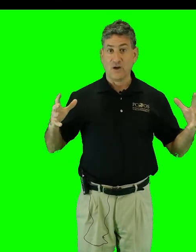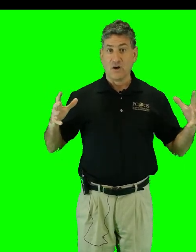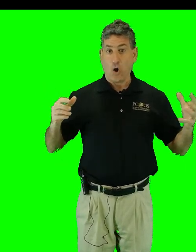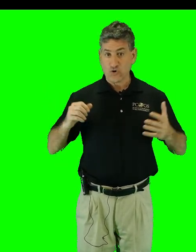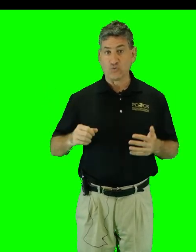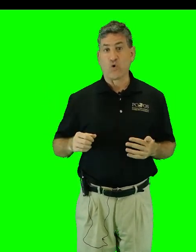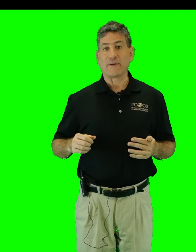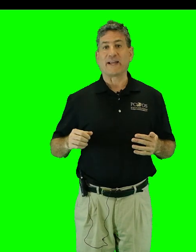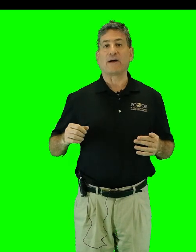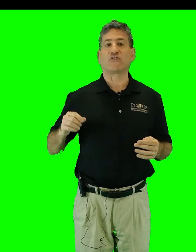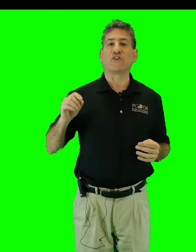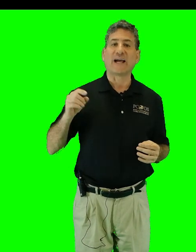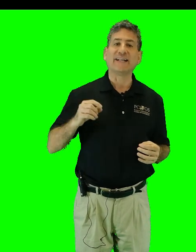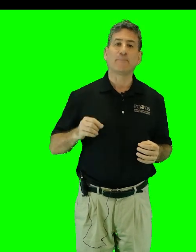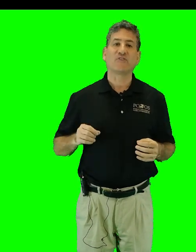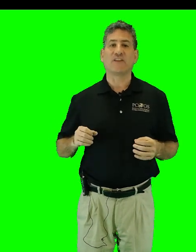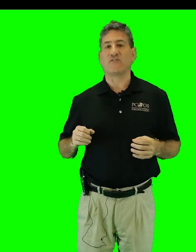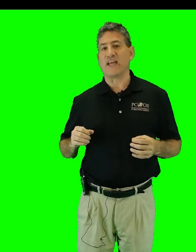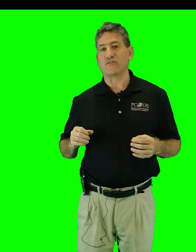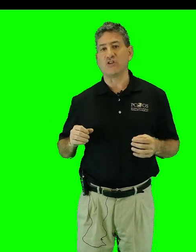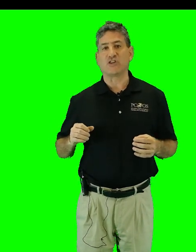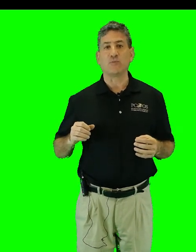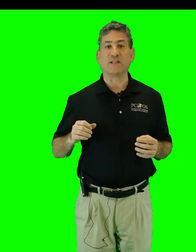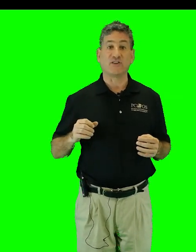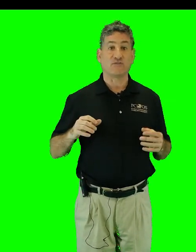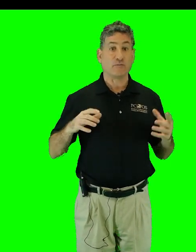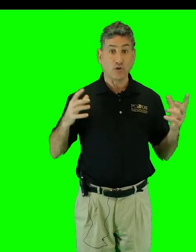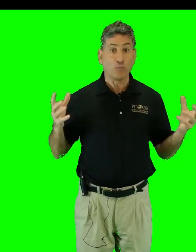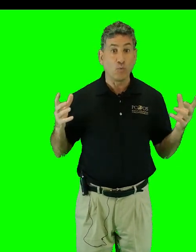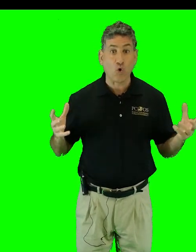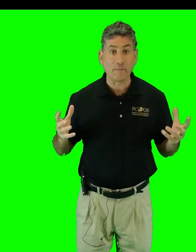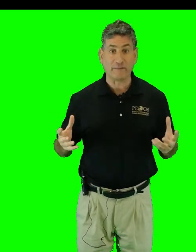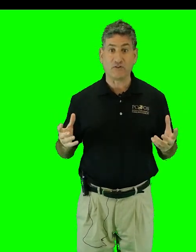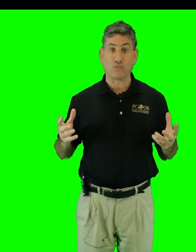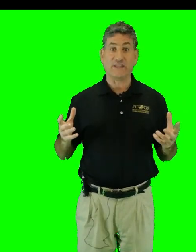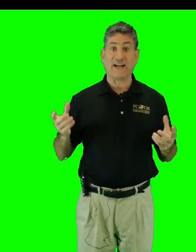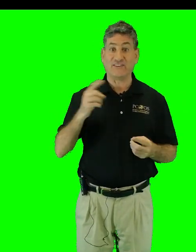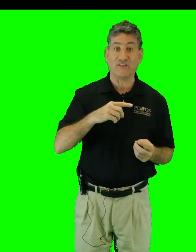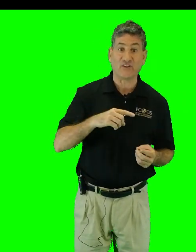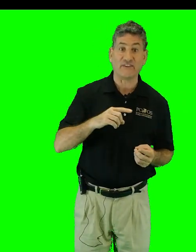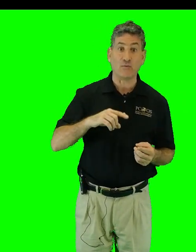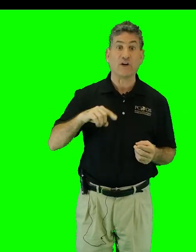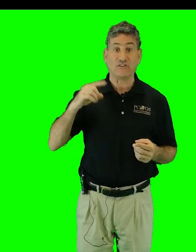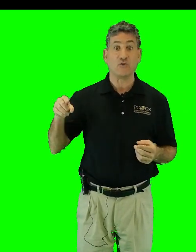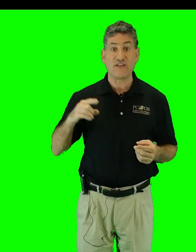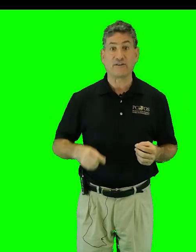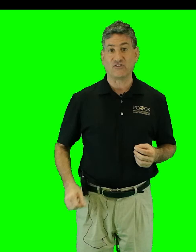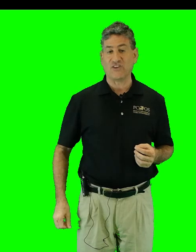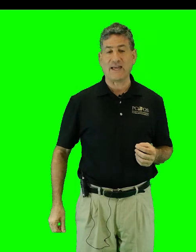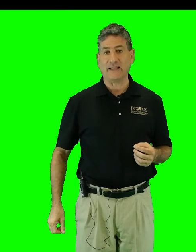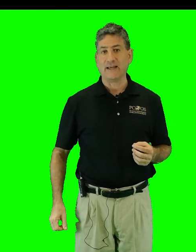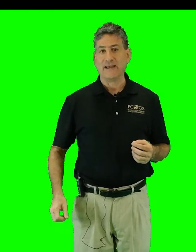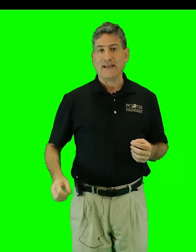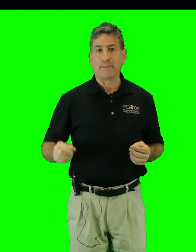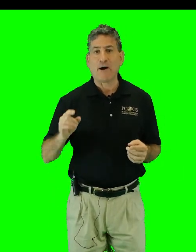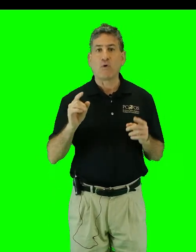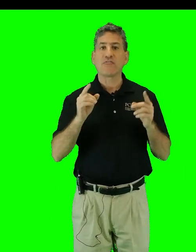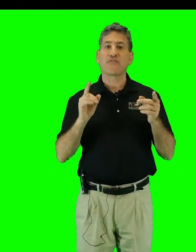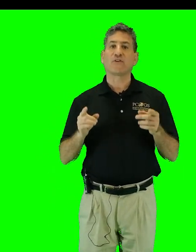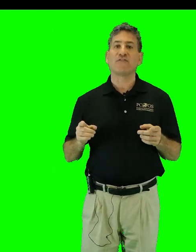Ocean warming accounts for 90% of the energy accumulation from global warming between 1971 and 2010, and about one-third of